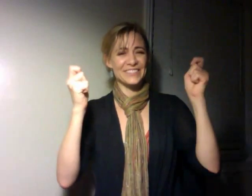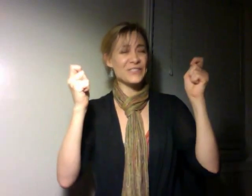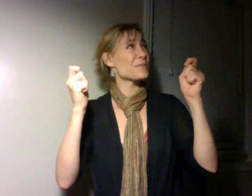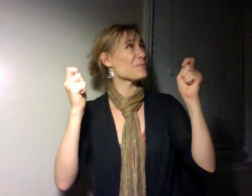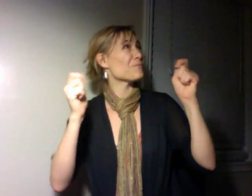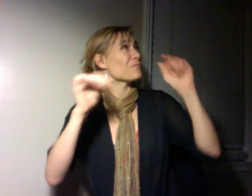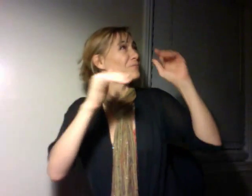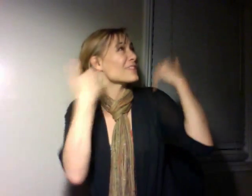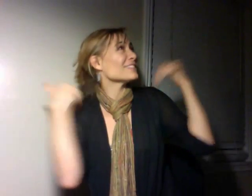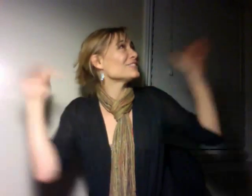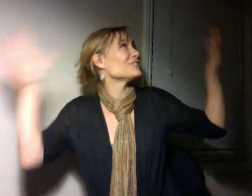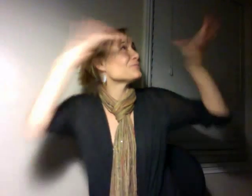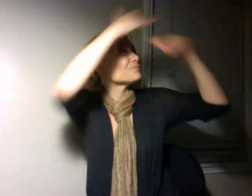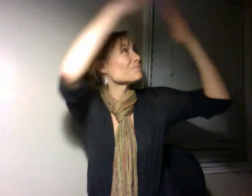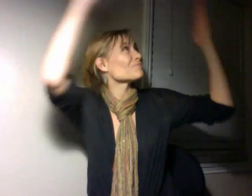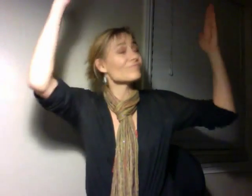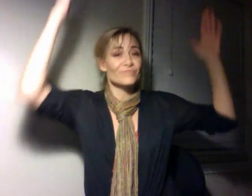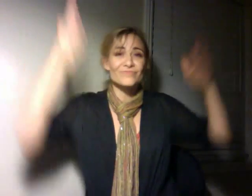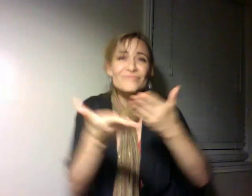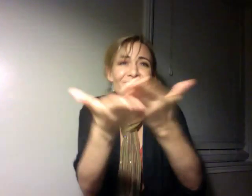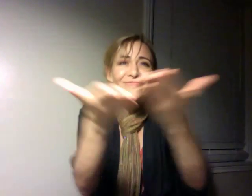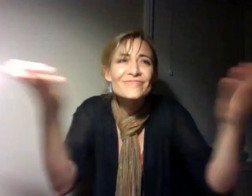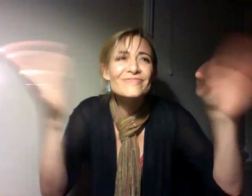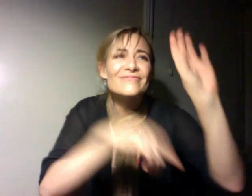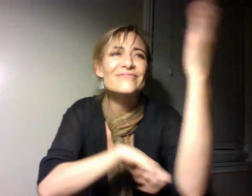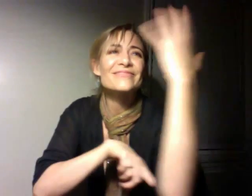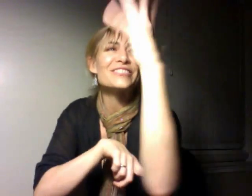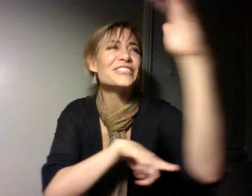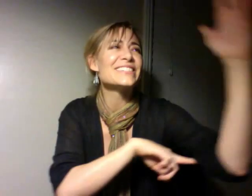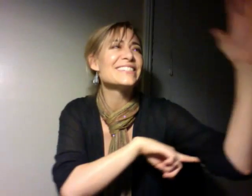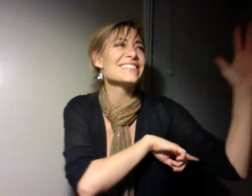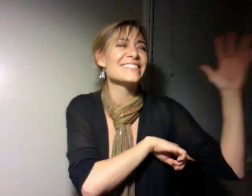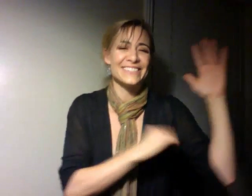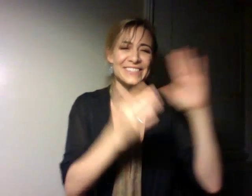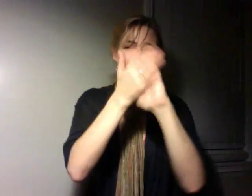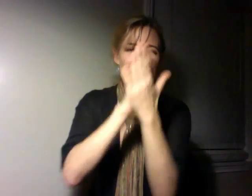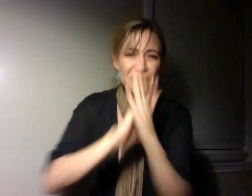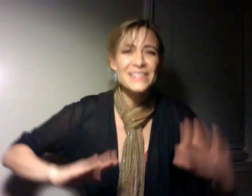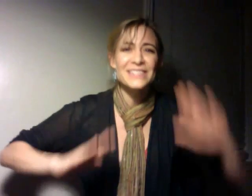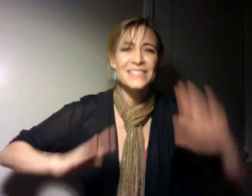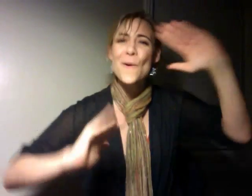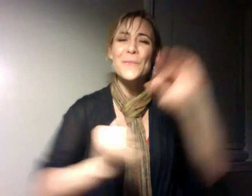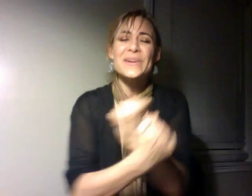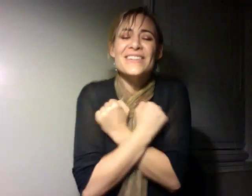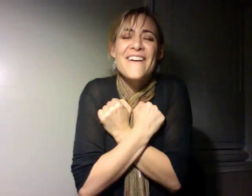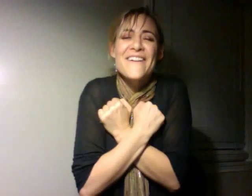Wherever there's angels up above, wherever there's Christmas trees, there's gonna be peace and hope and love and